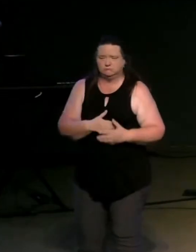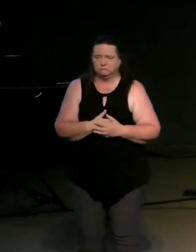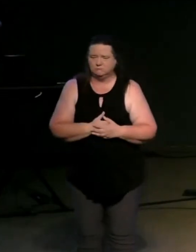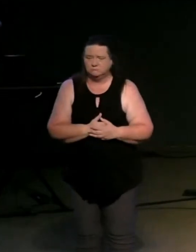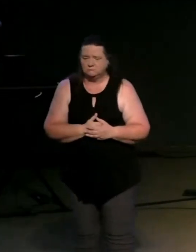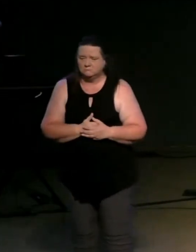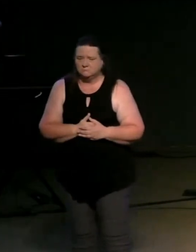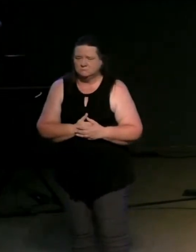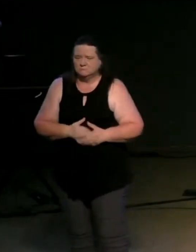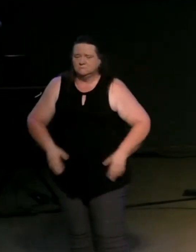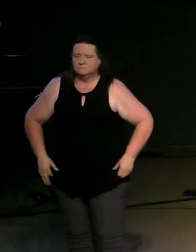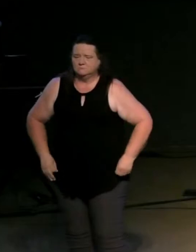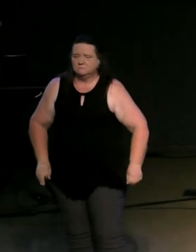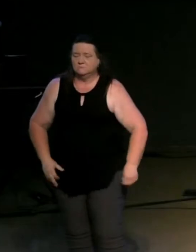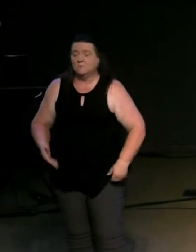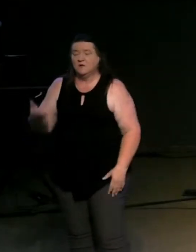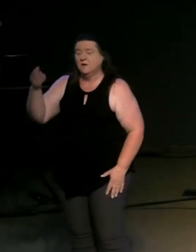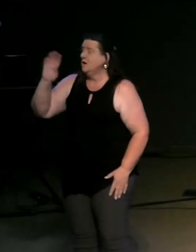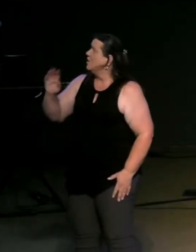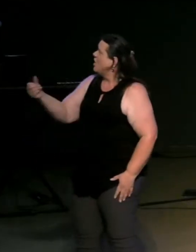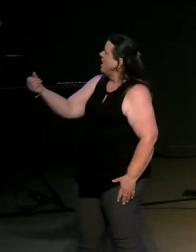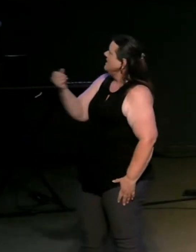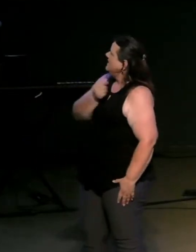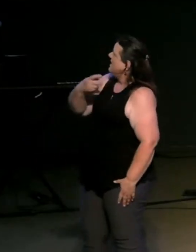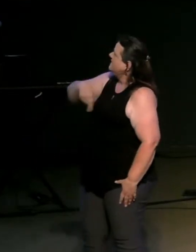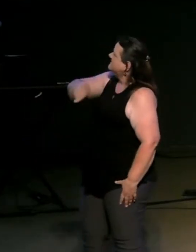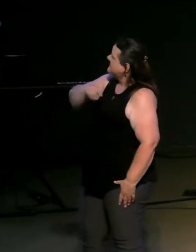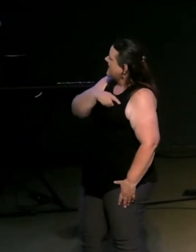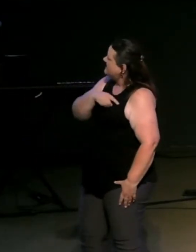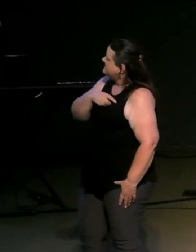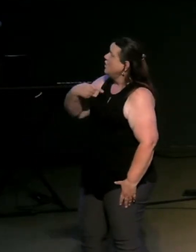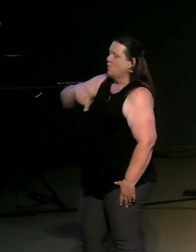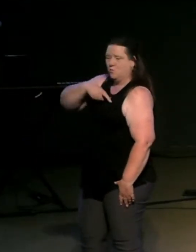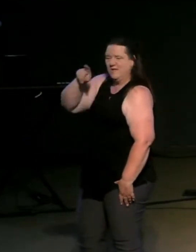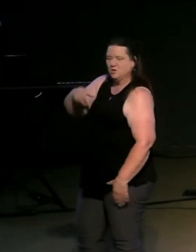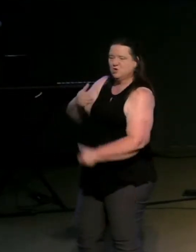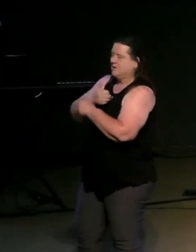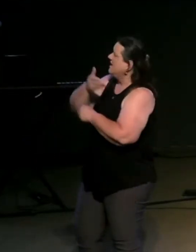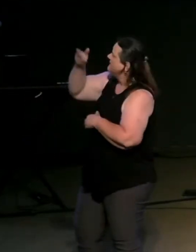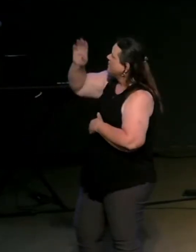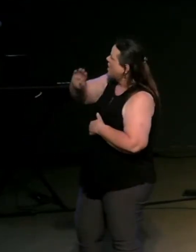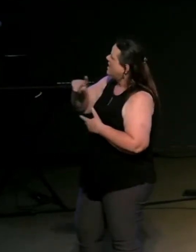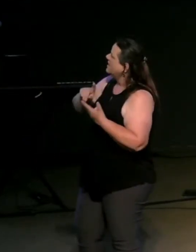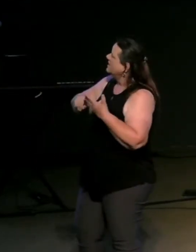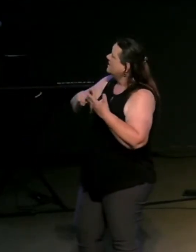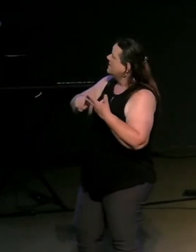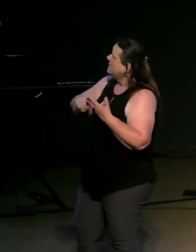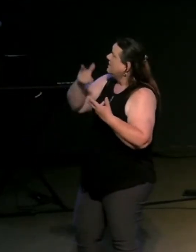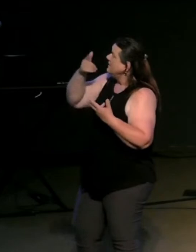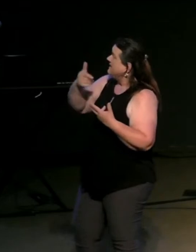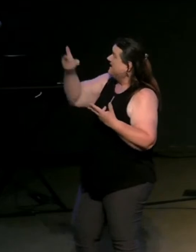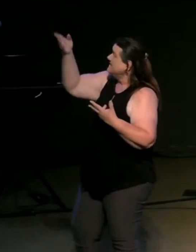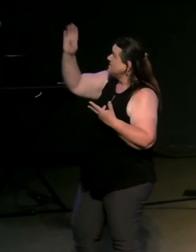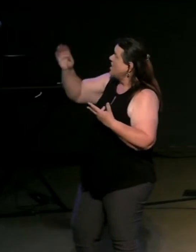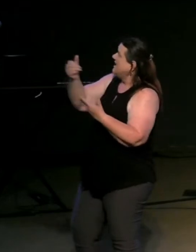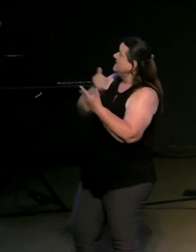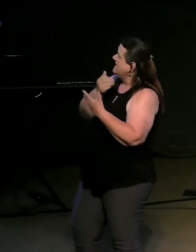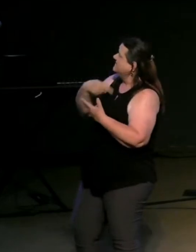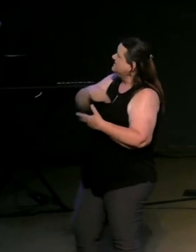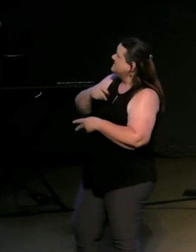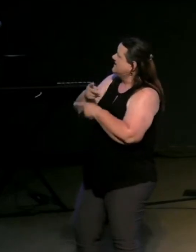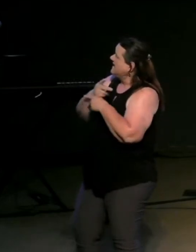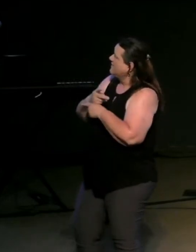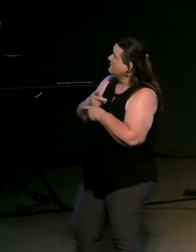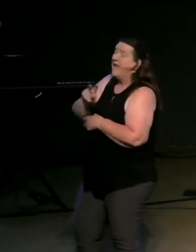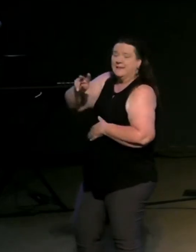this from god god god loves us as that reminder to we are to love god because love because god loves us he cares for us there's a second slide as